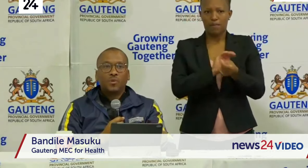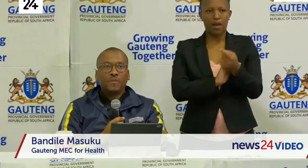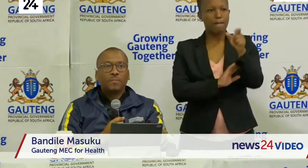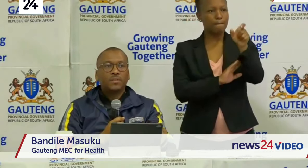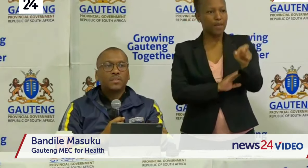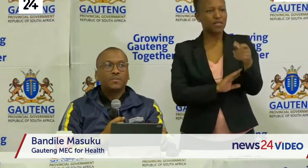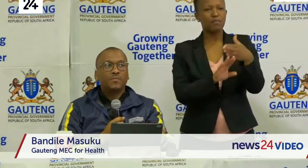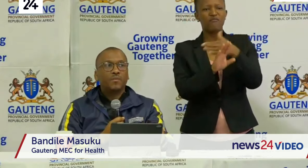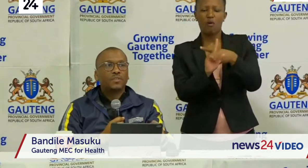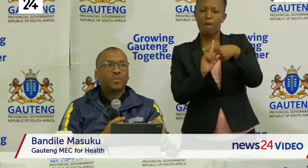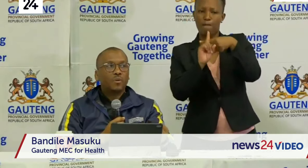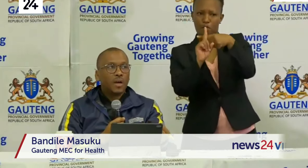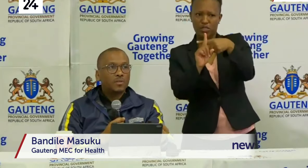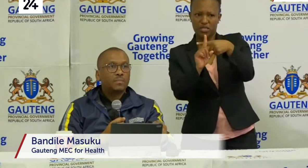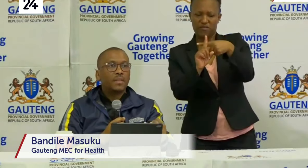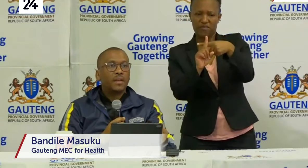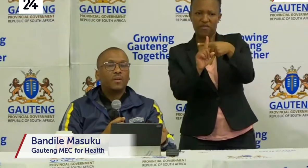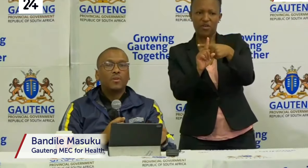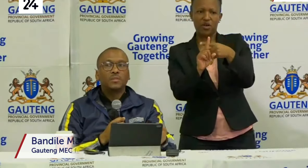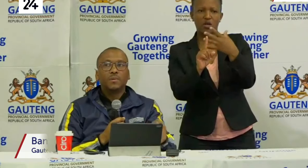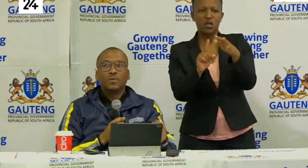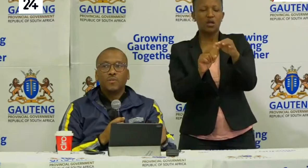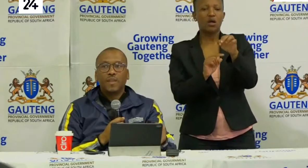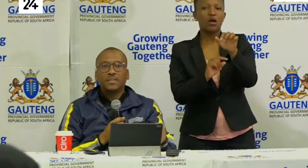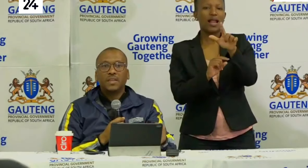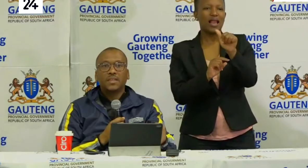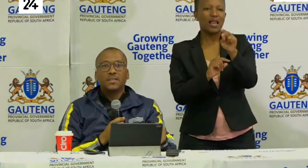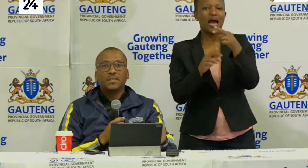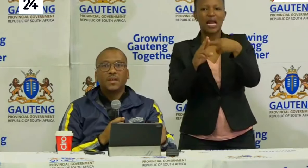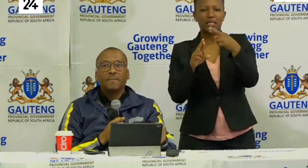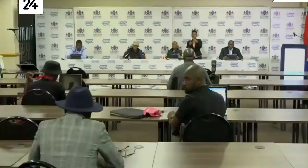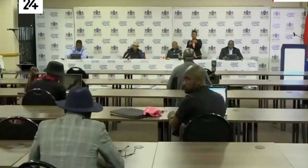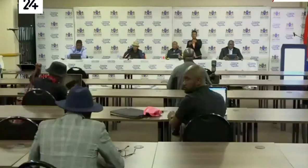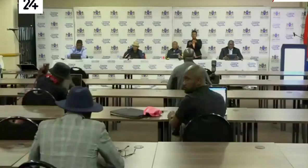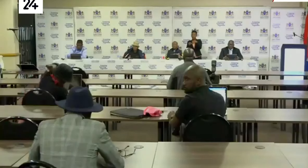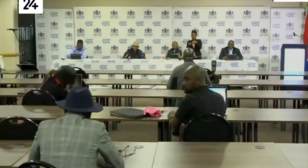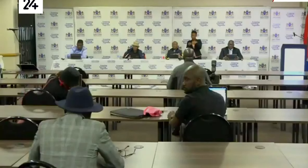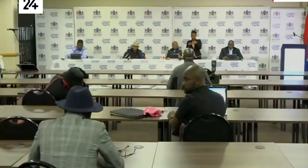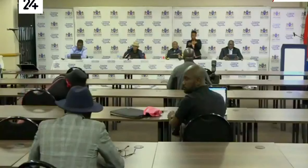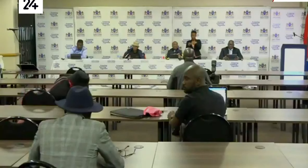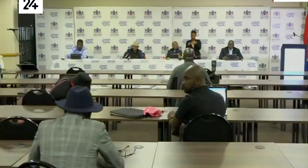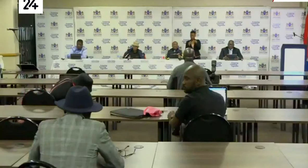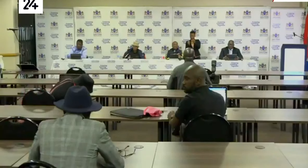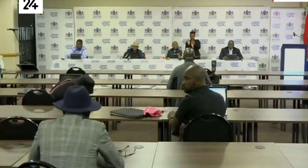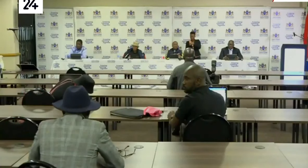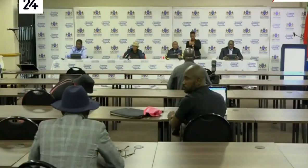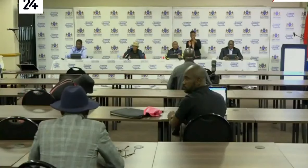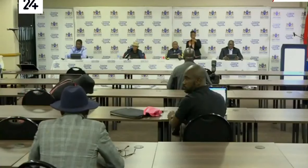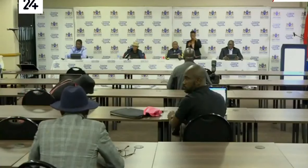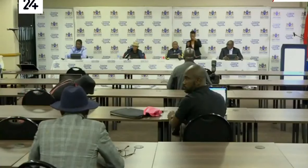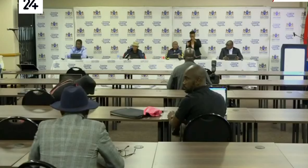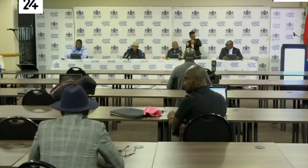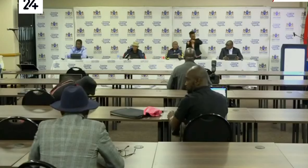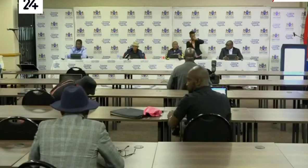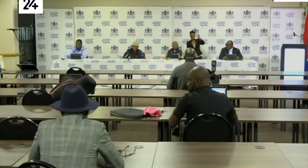who was COVID positive was thrown out by the landlord because of that status. There's a gated community also they